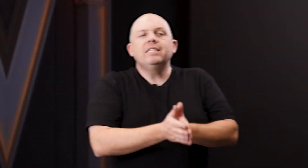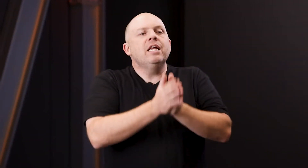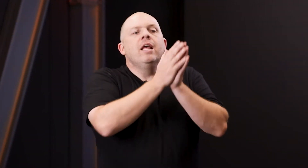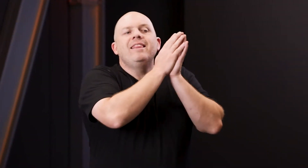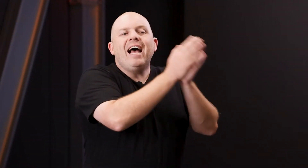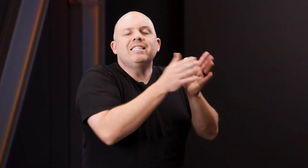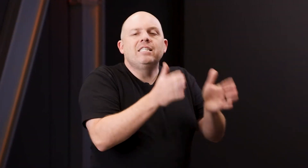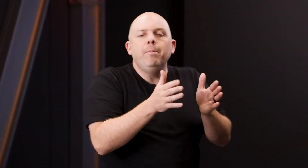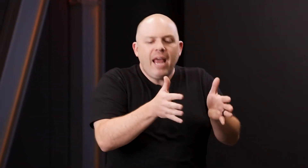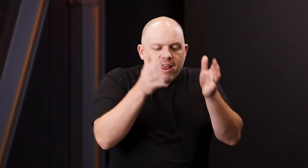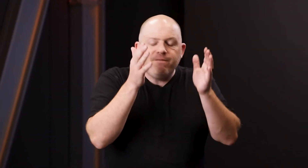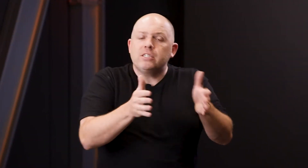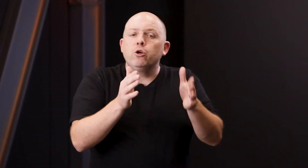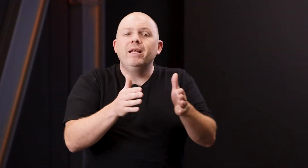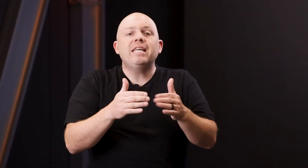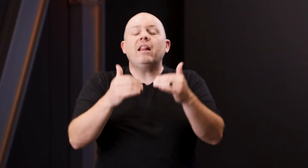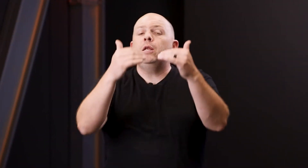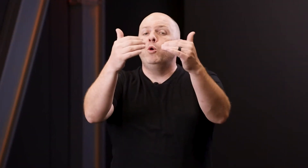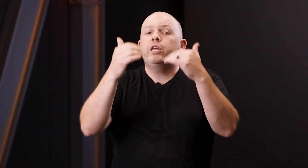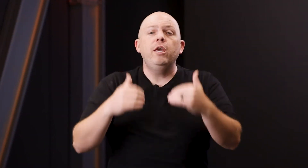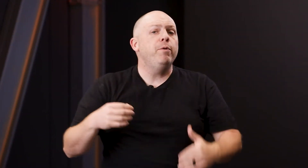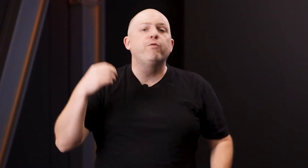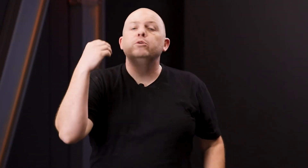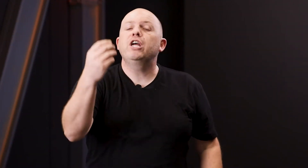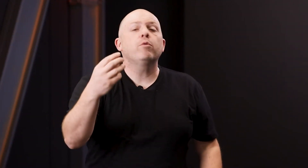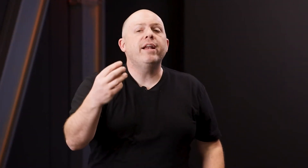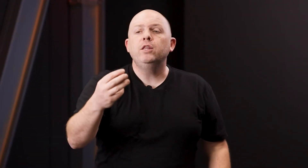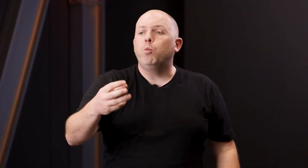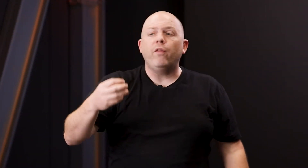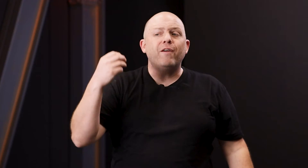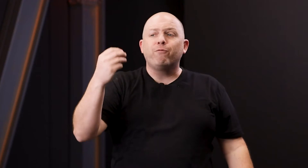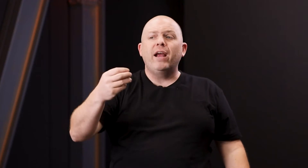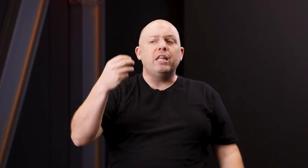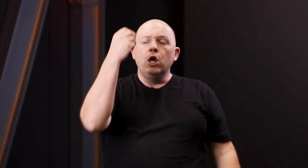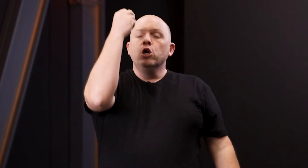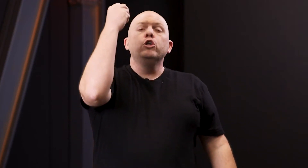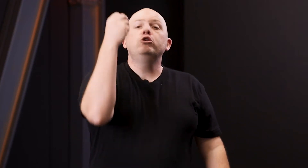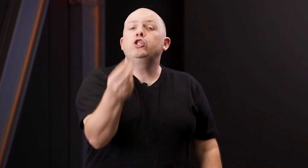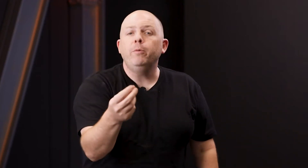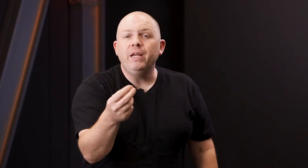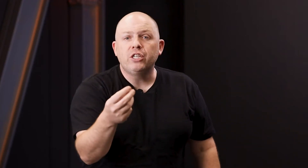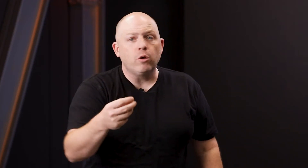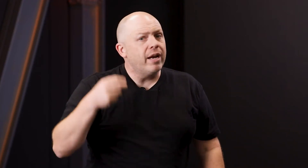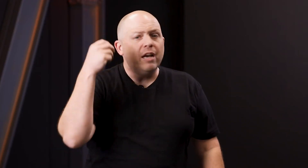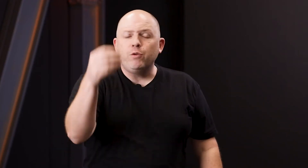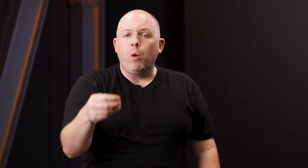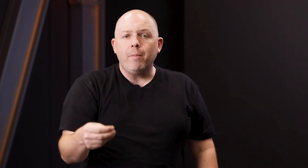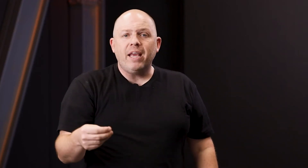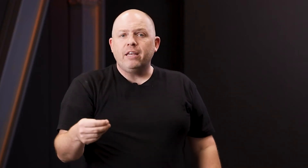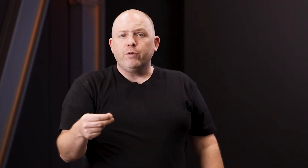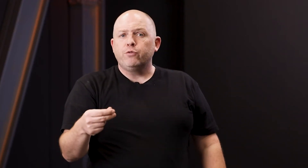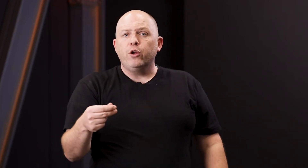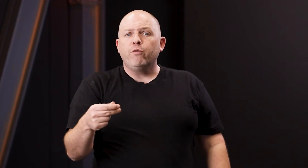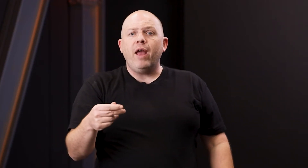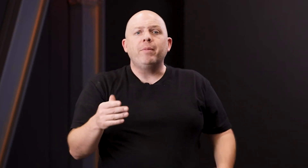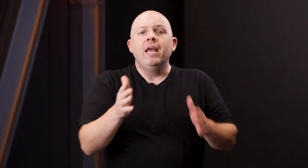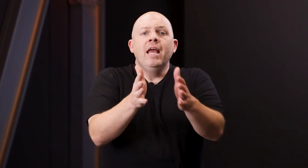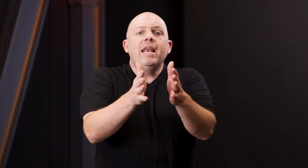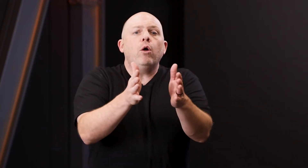Listen, that someday investor mentality will keep you from generating the wealth that frankly, you should be generating if you wanna make a difference for your family. Now,